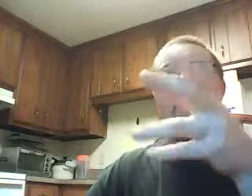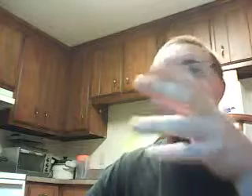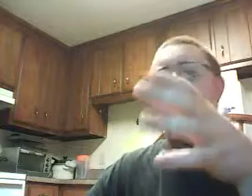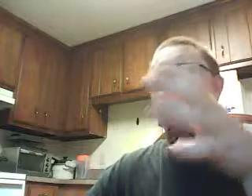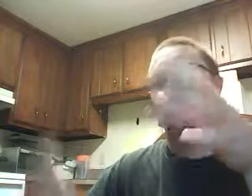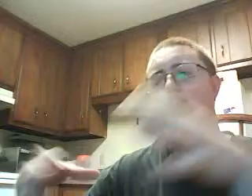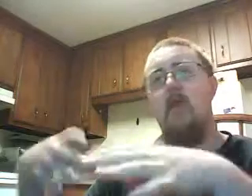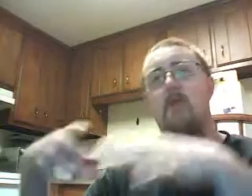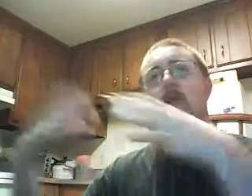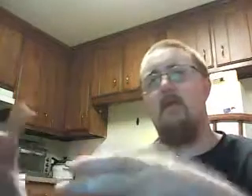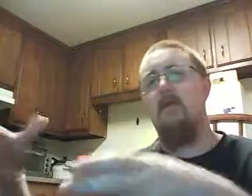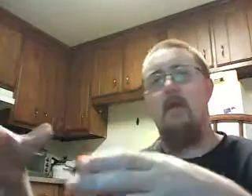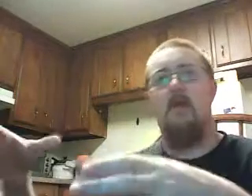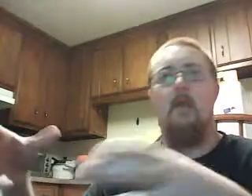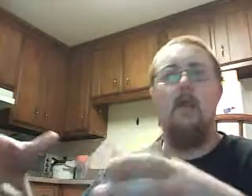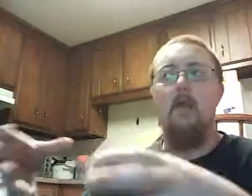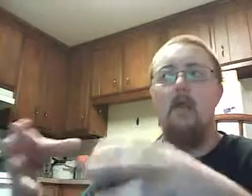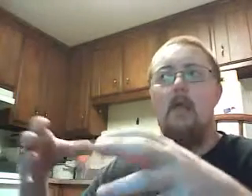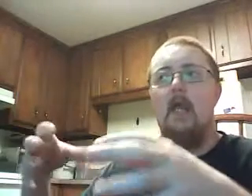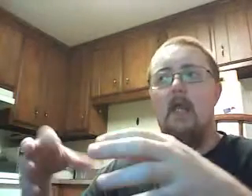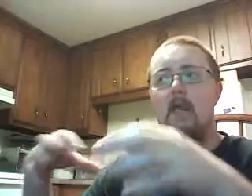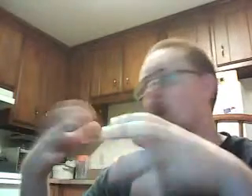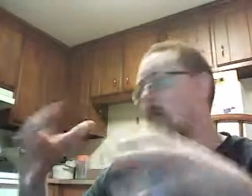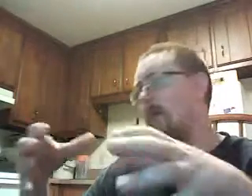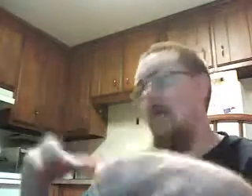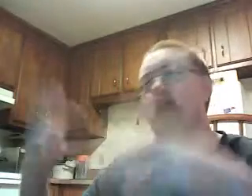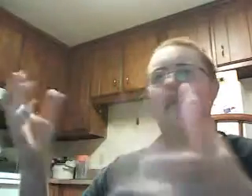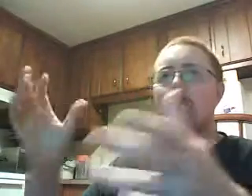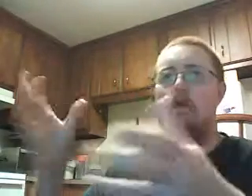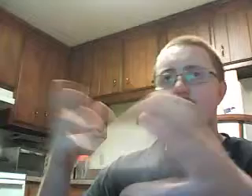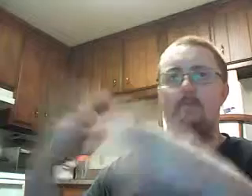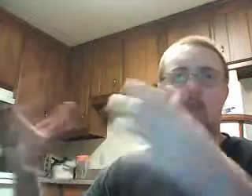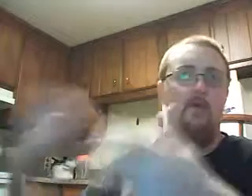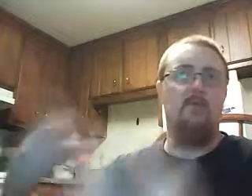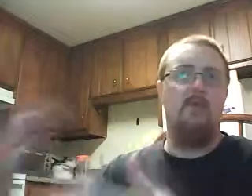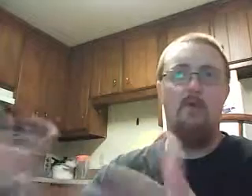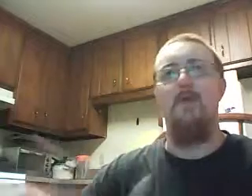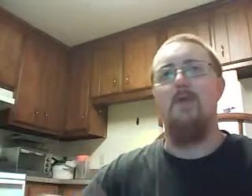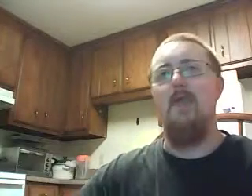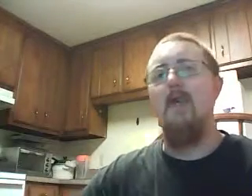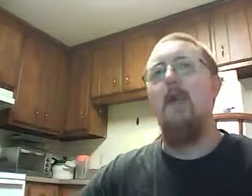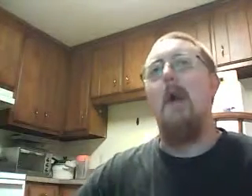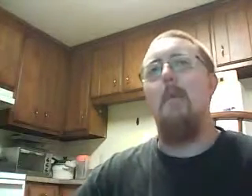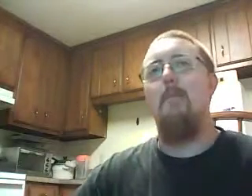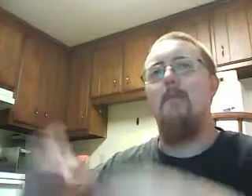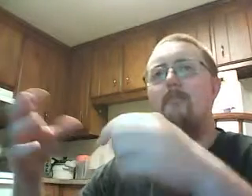it for, you know, when I try to list things on Amazon lately and I bought it and I know I haven't really bought and sold too much lately. Um, but, uh,